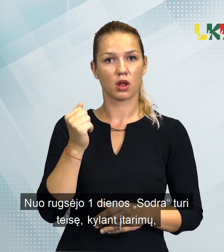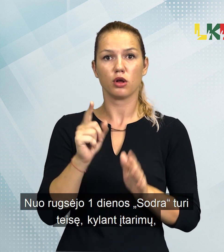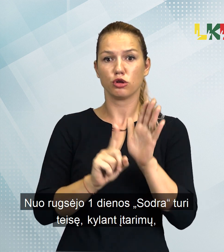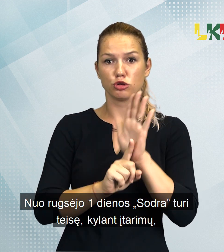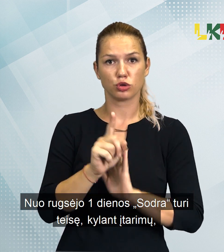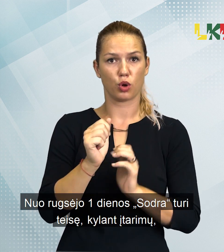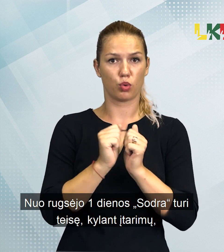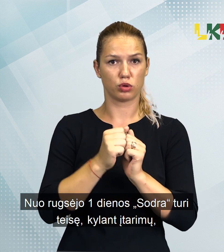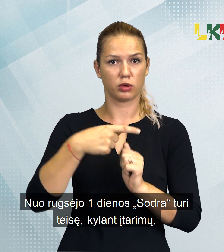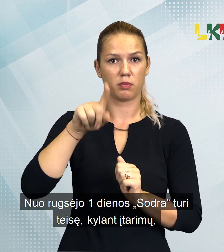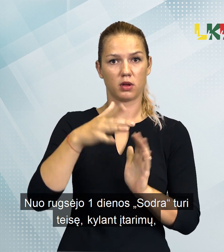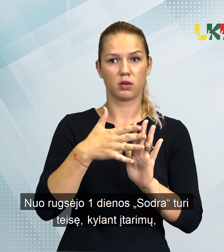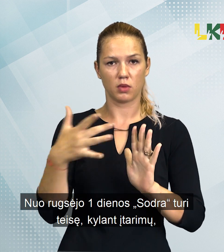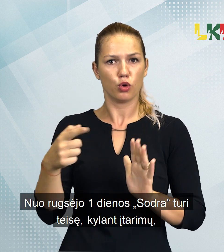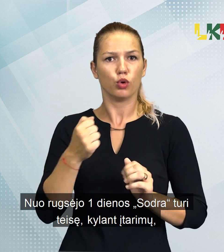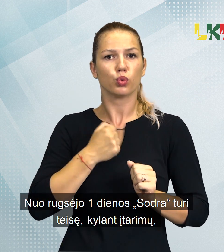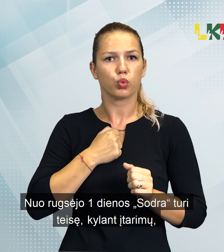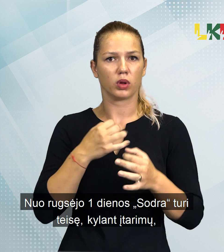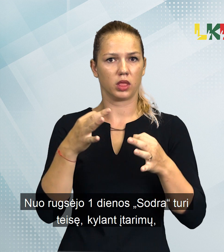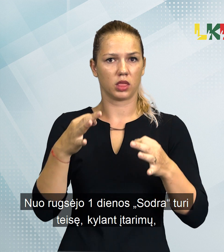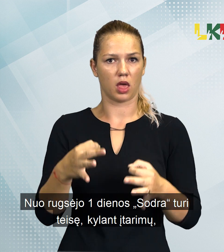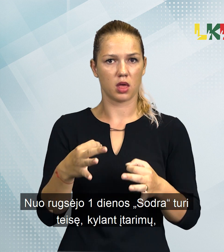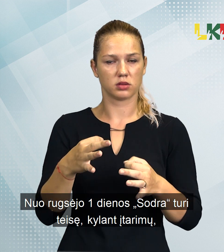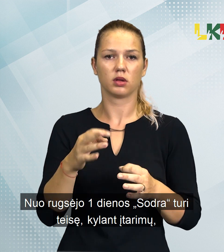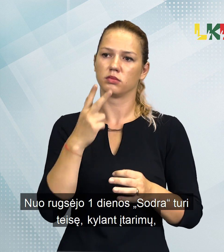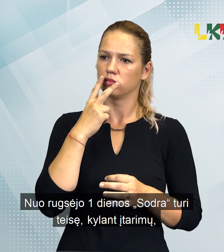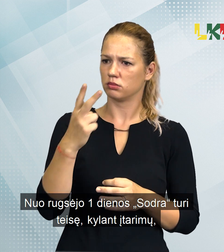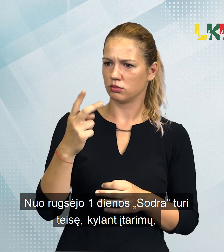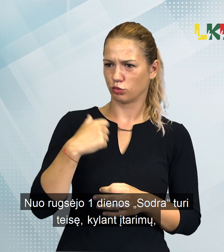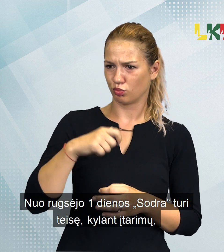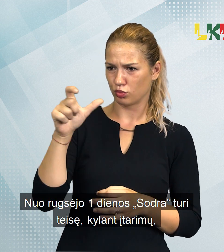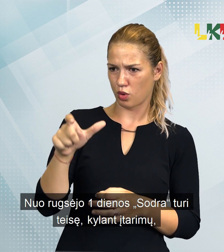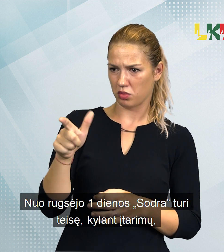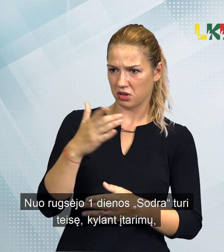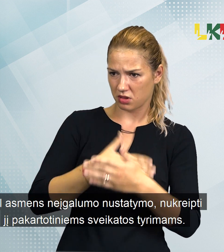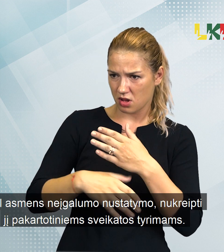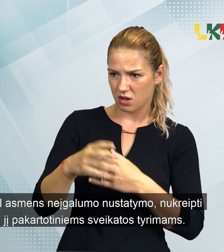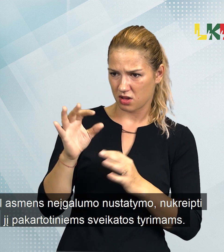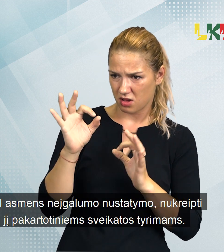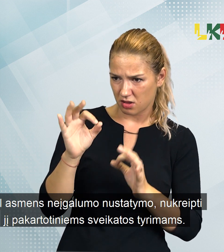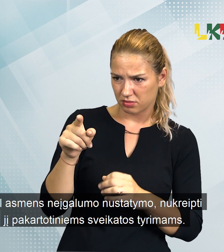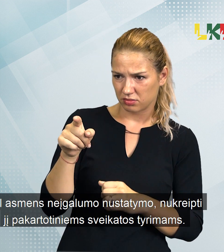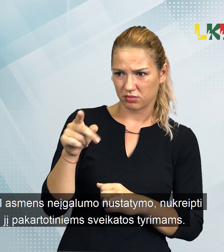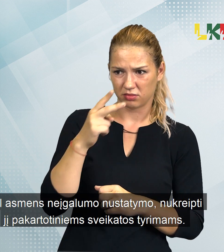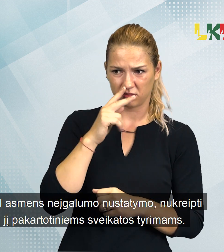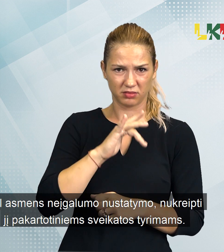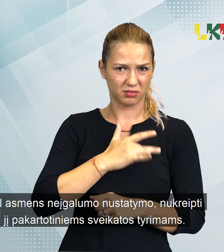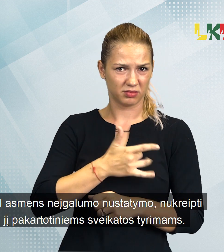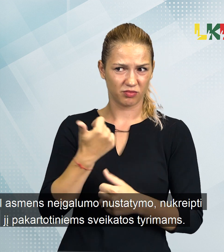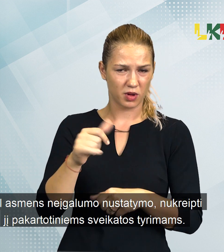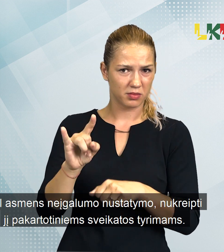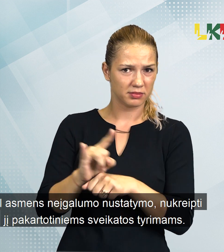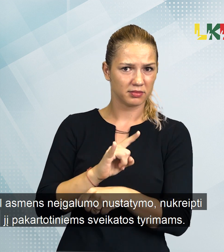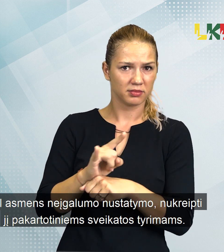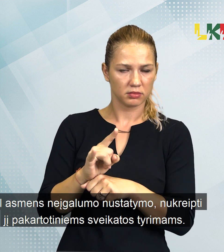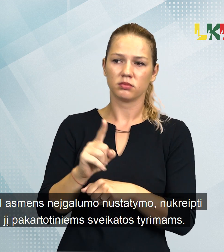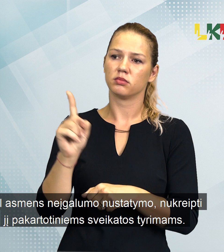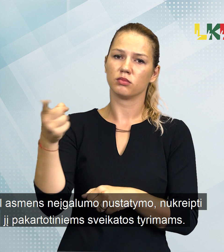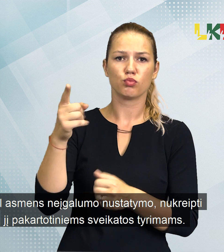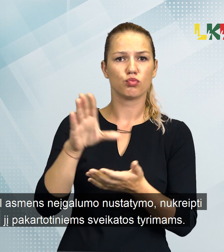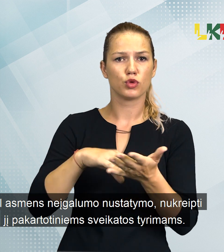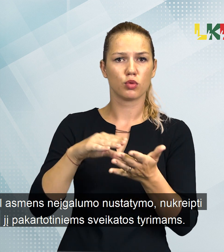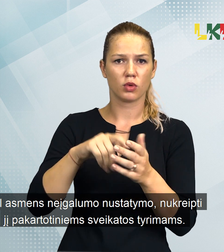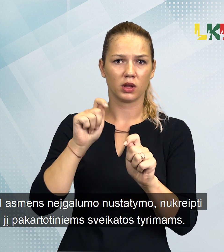My all about to stop putting the in It's about to stop